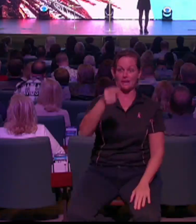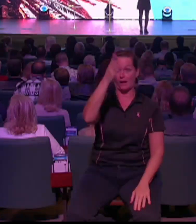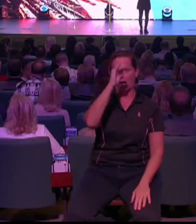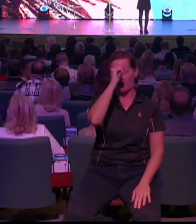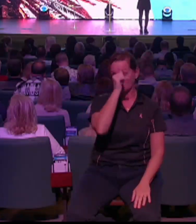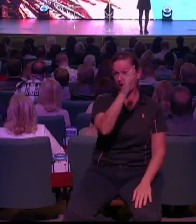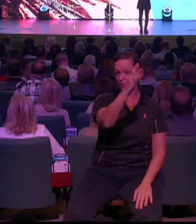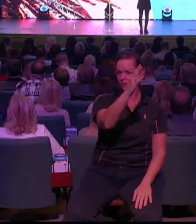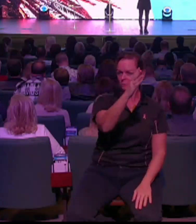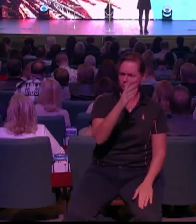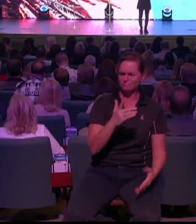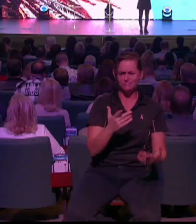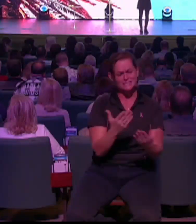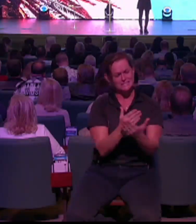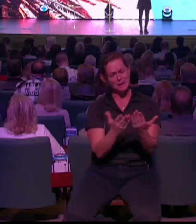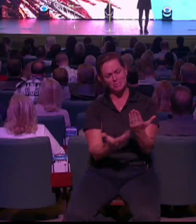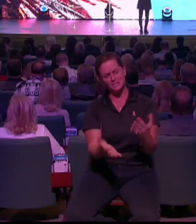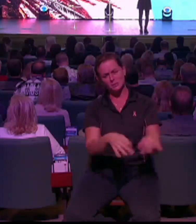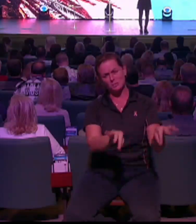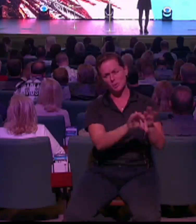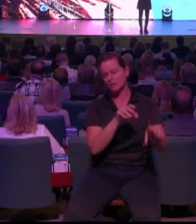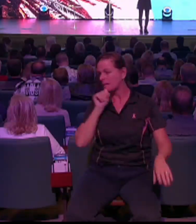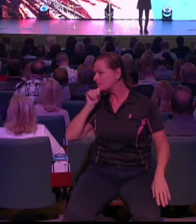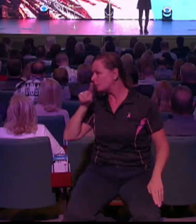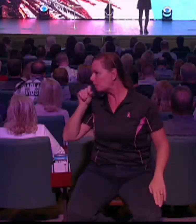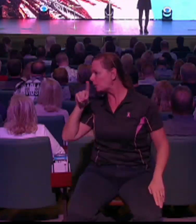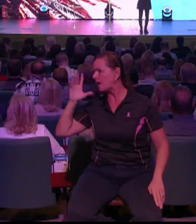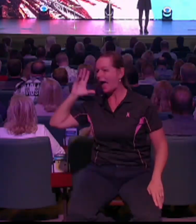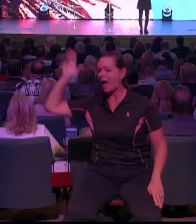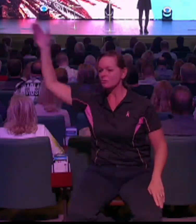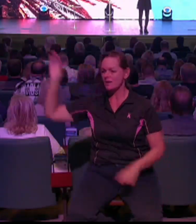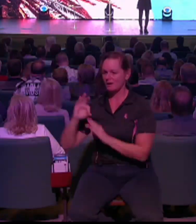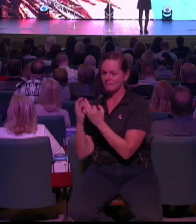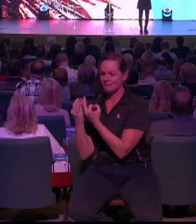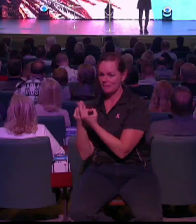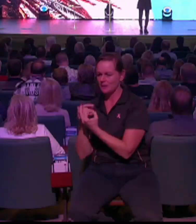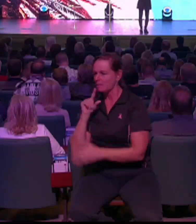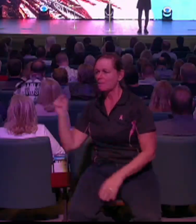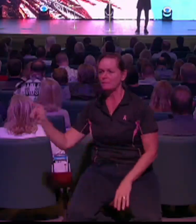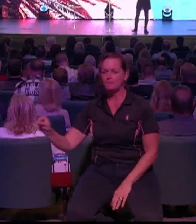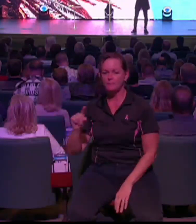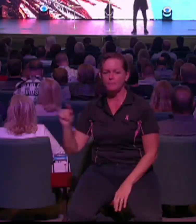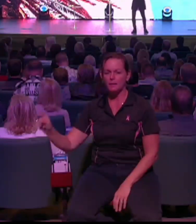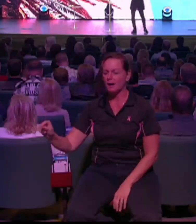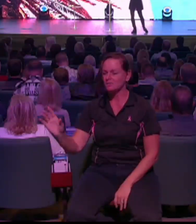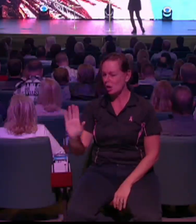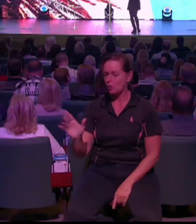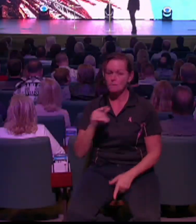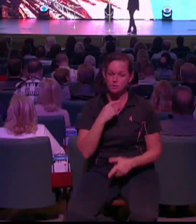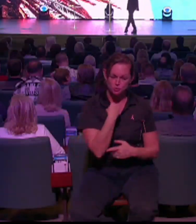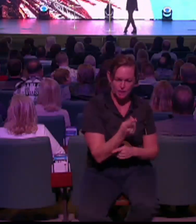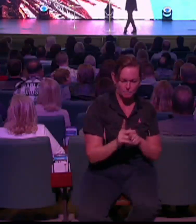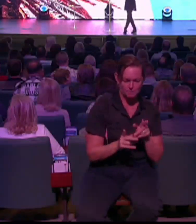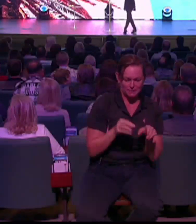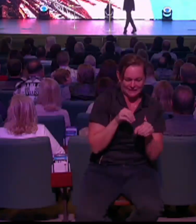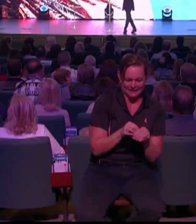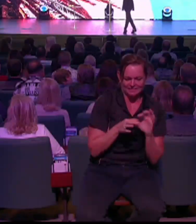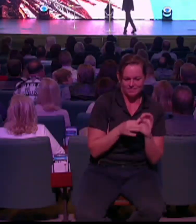you never tell anyone outside of the family what you're thinking. But you do tell people in the family what you're